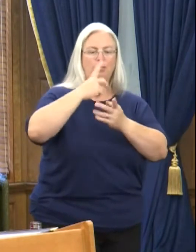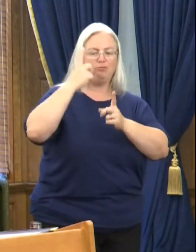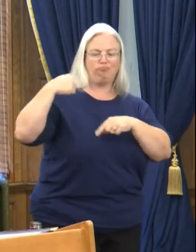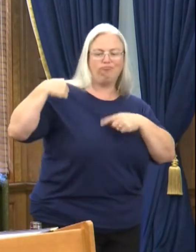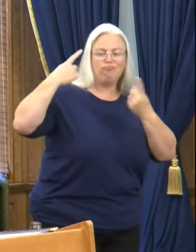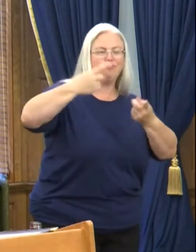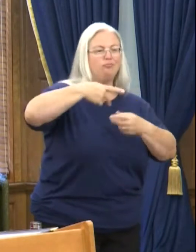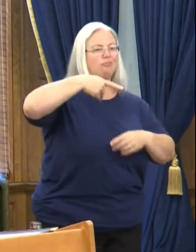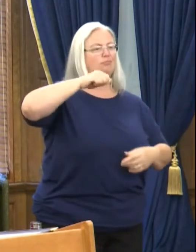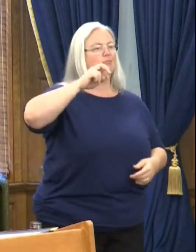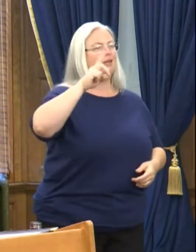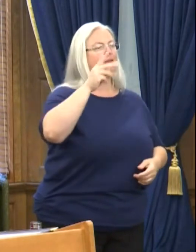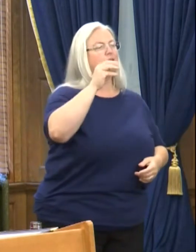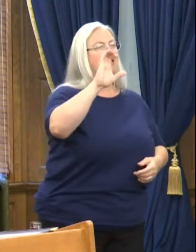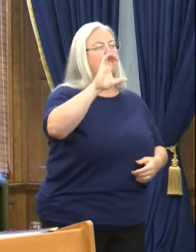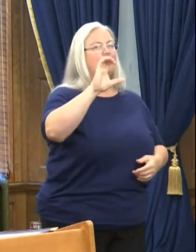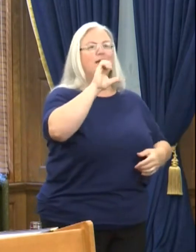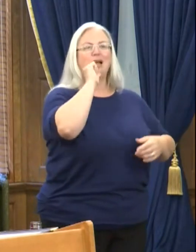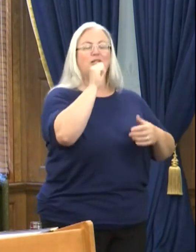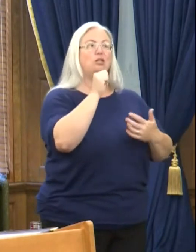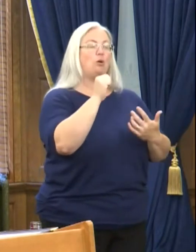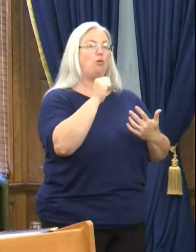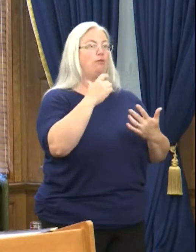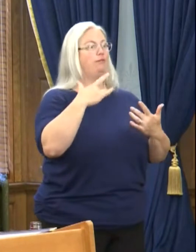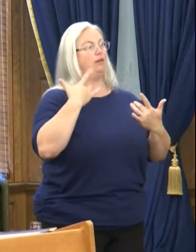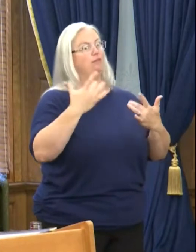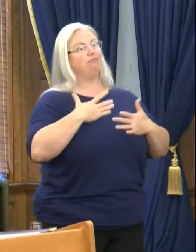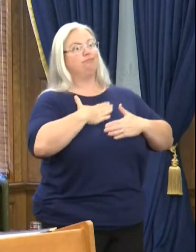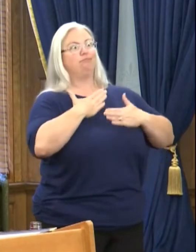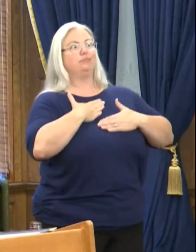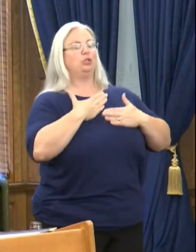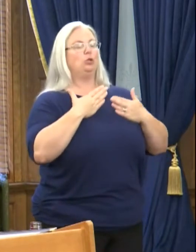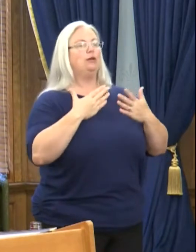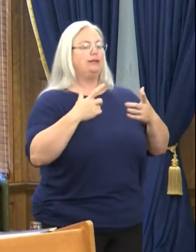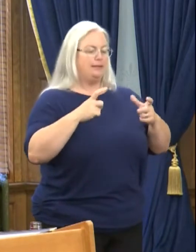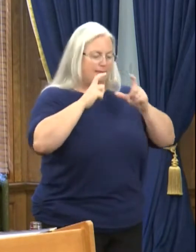take no pleasure in asking you to put a mask on again.